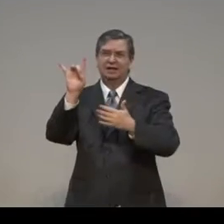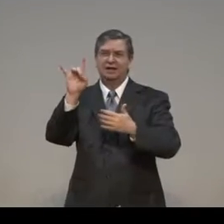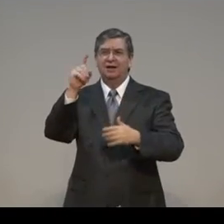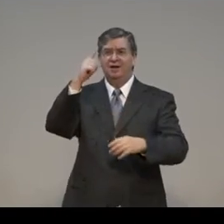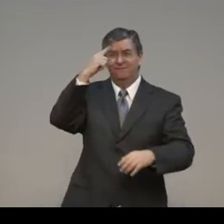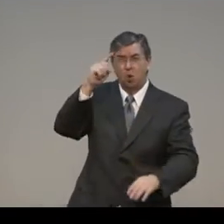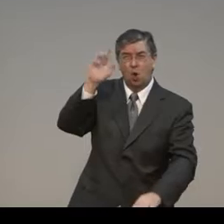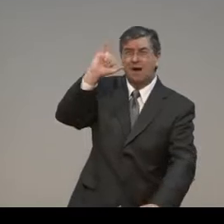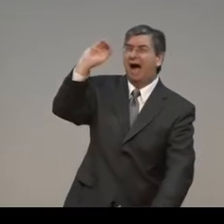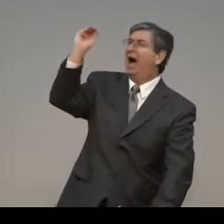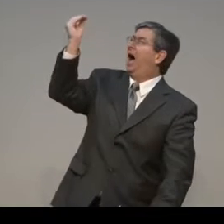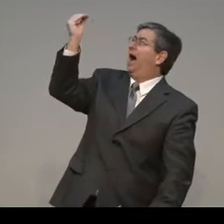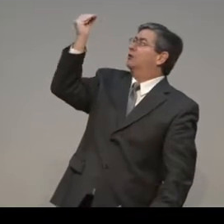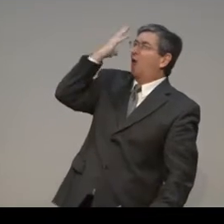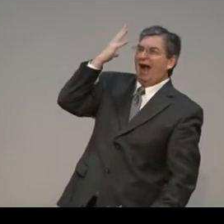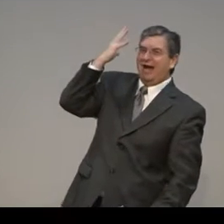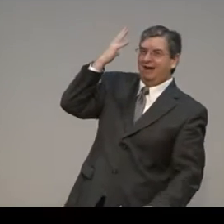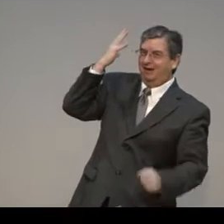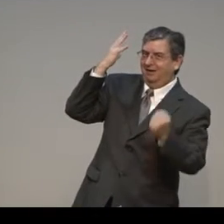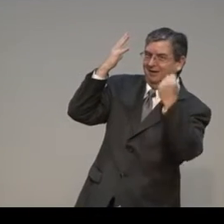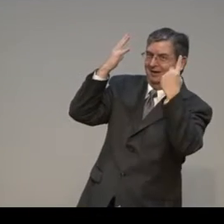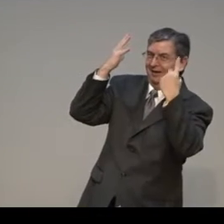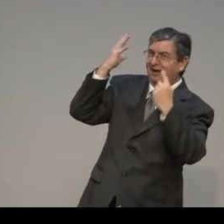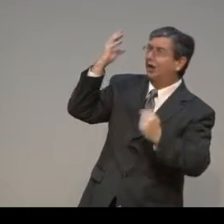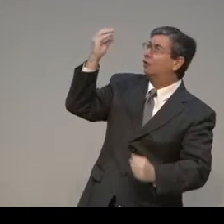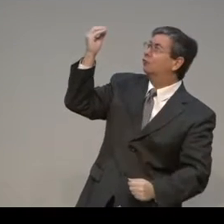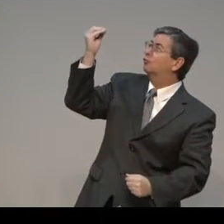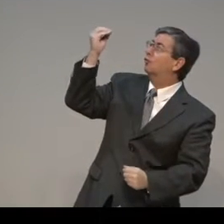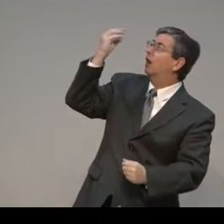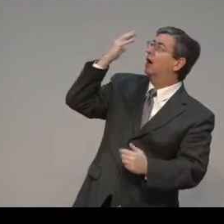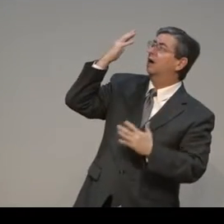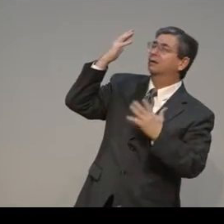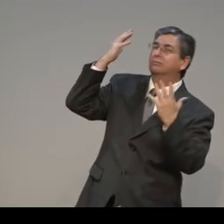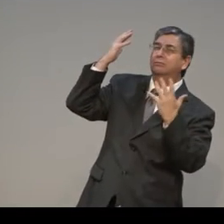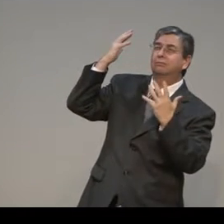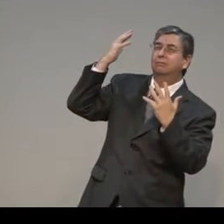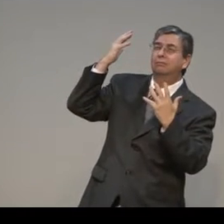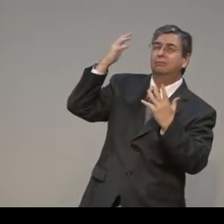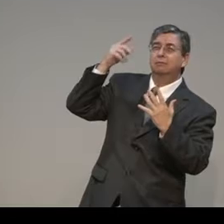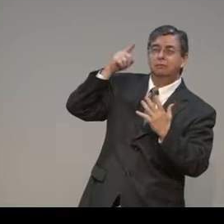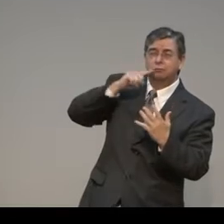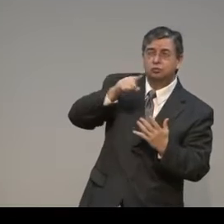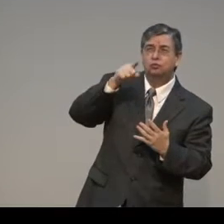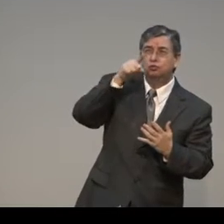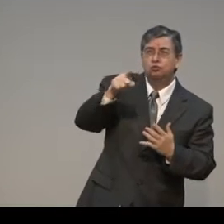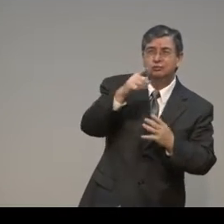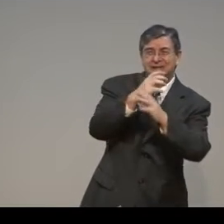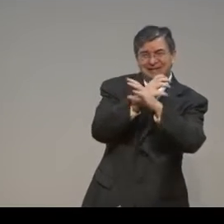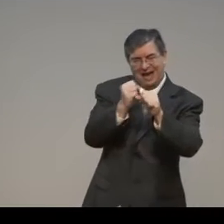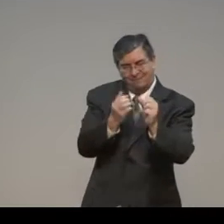this. For my grace, my grace, are you